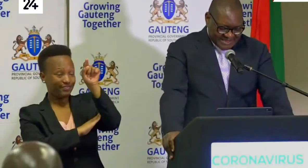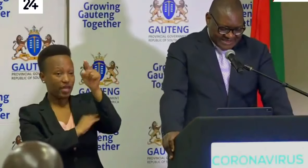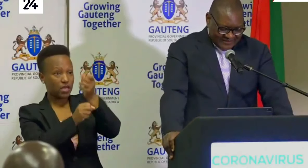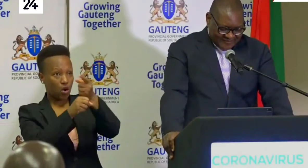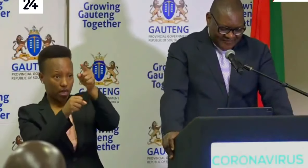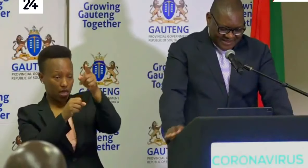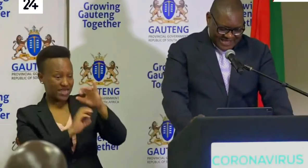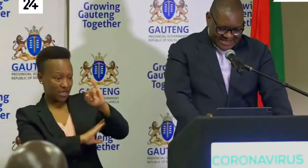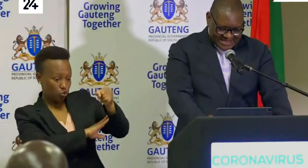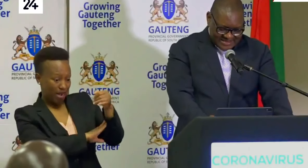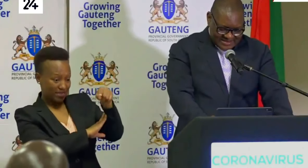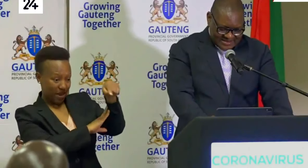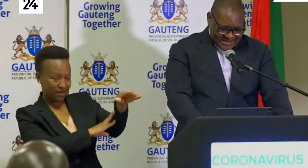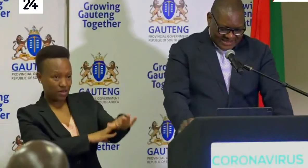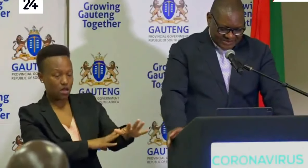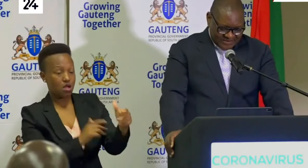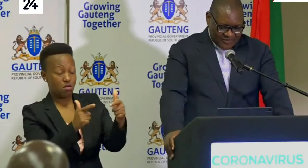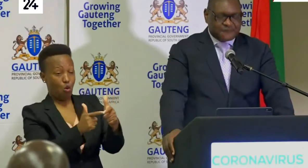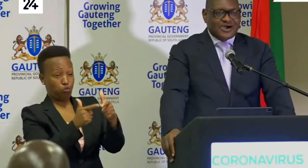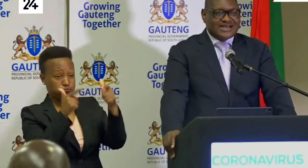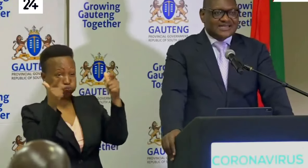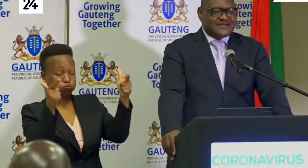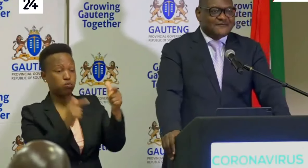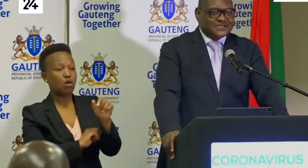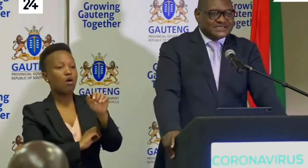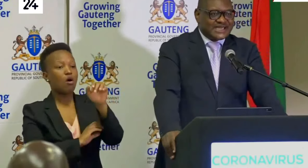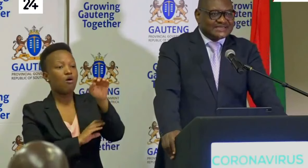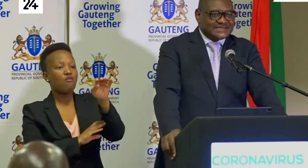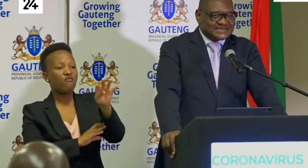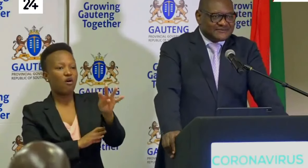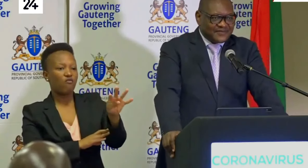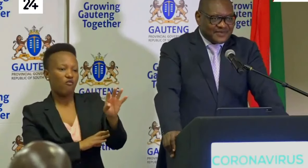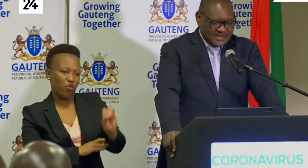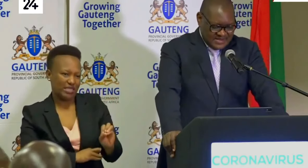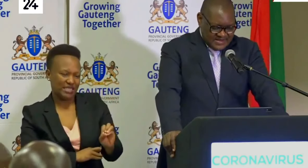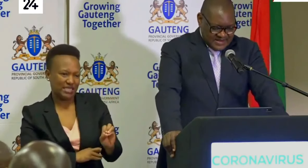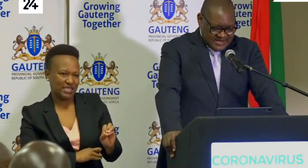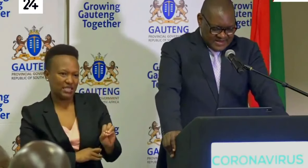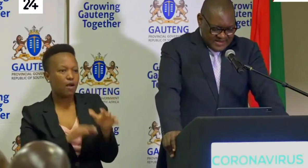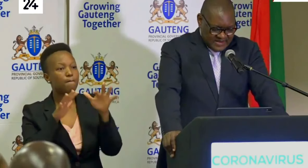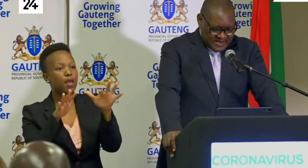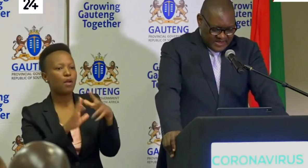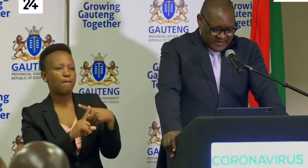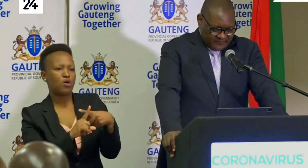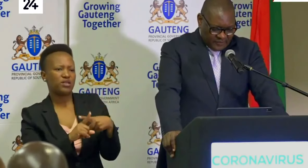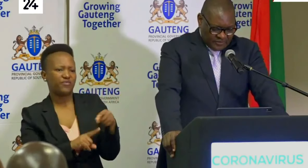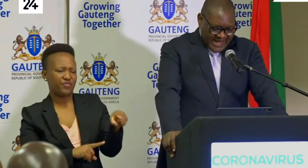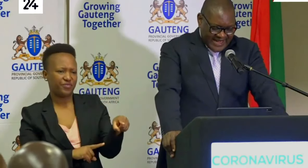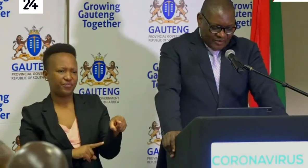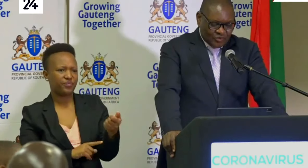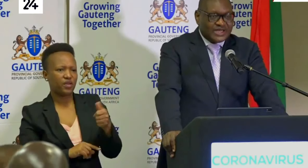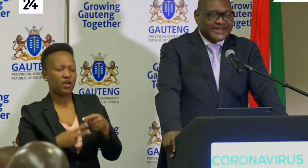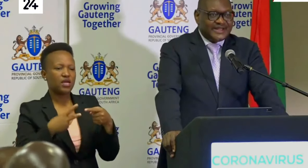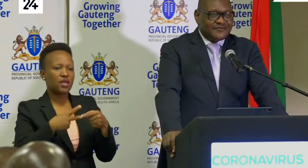the epicenter of COVID-19 in Kauteng, with 440 cases, followed